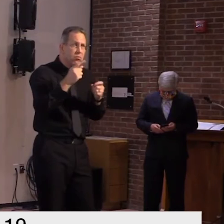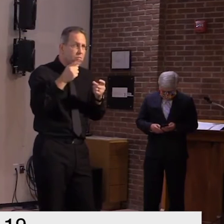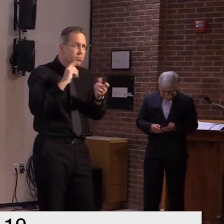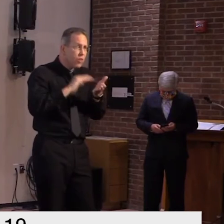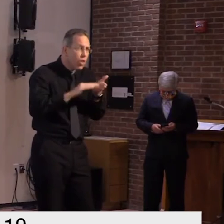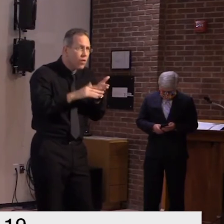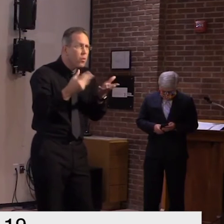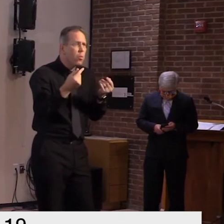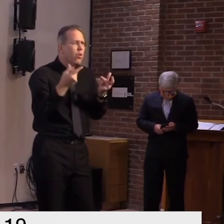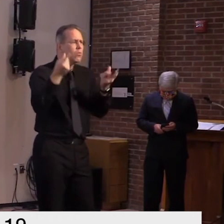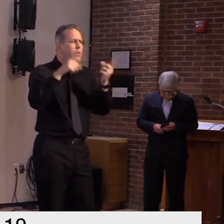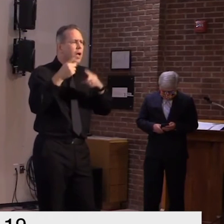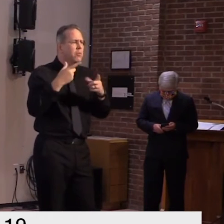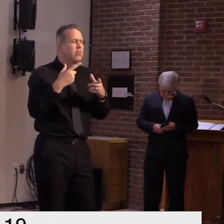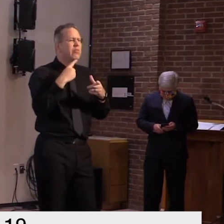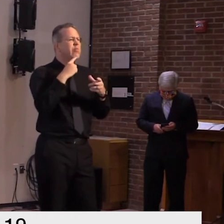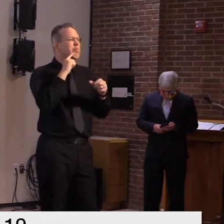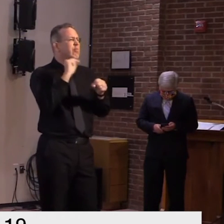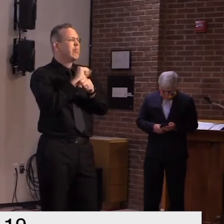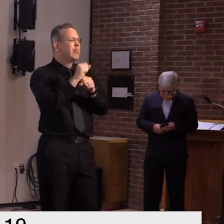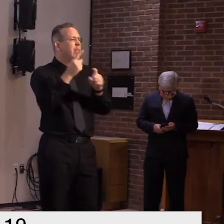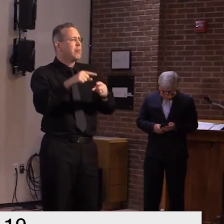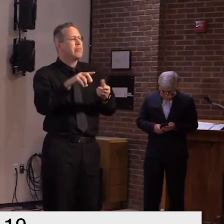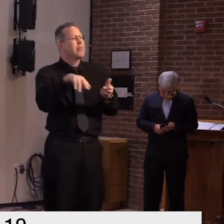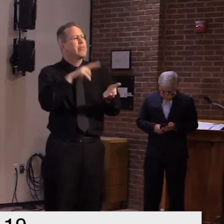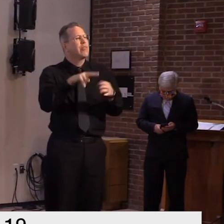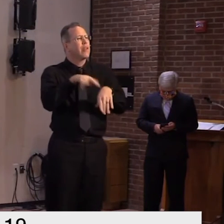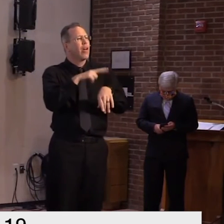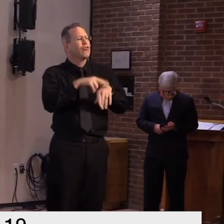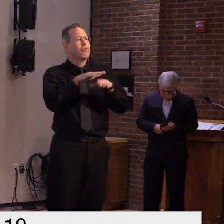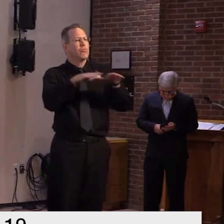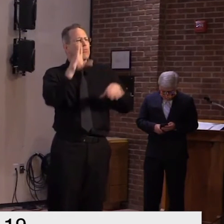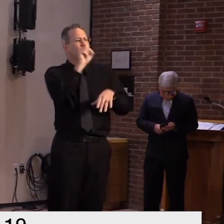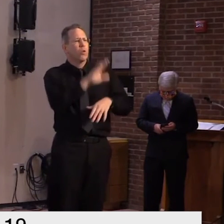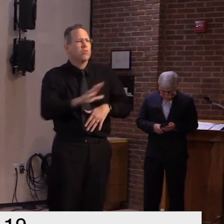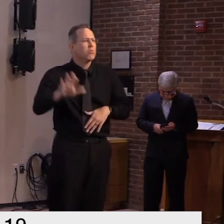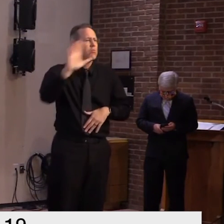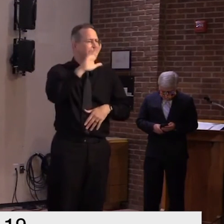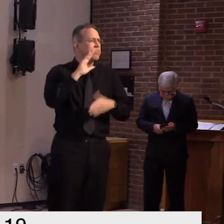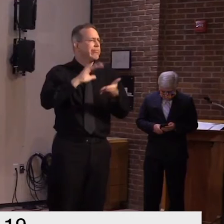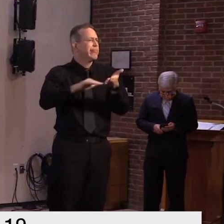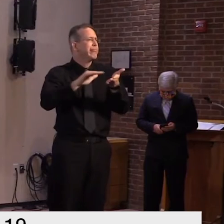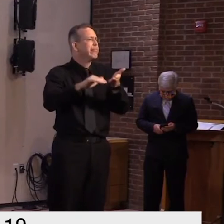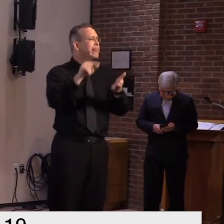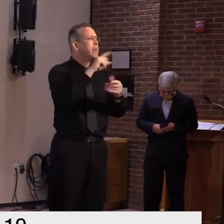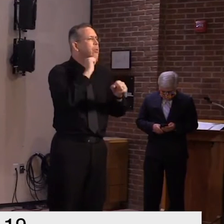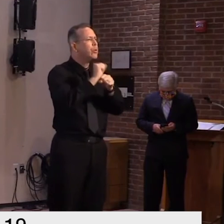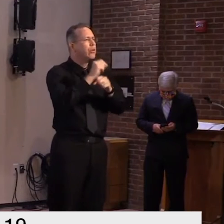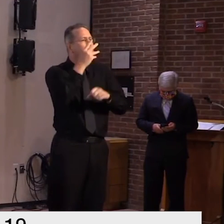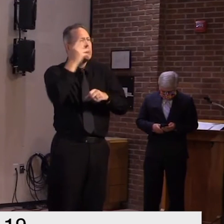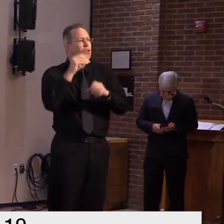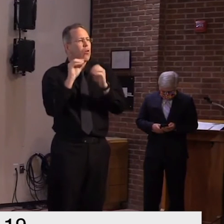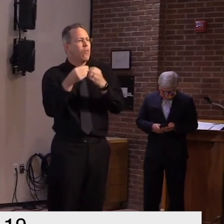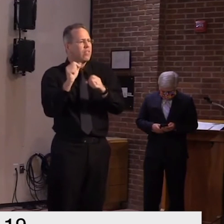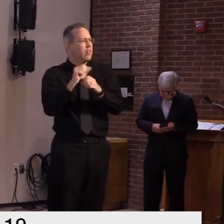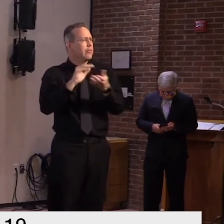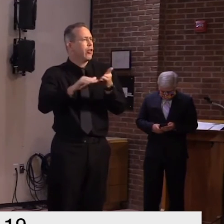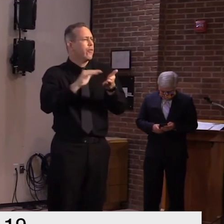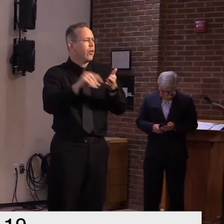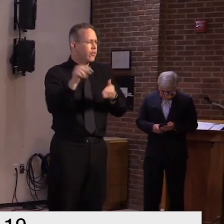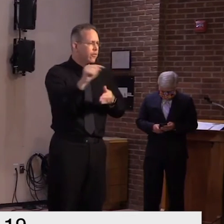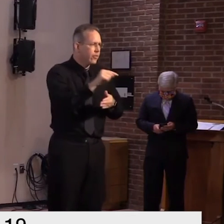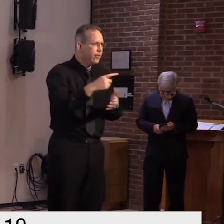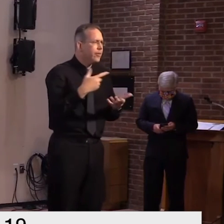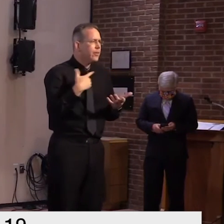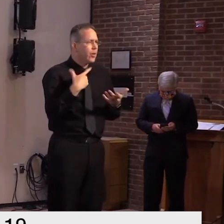local team out of the vermont office did not have numbers yet for an idea of how broad that